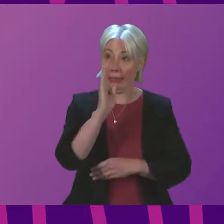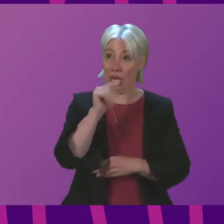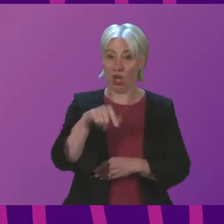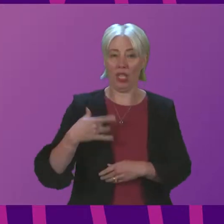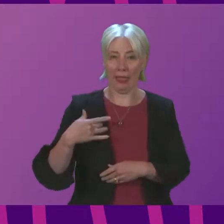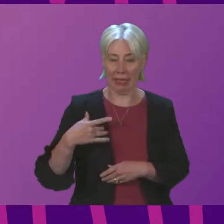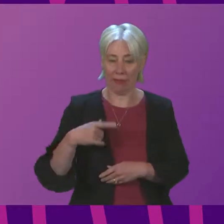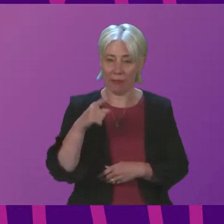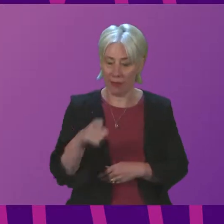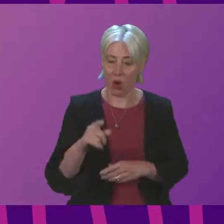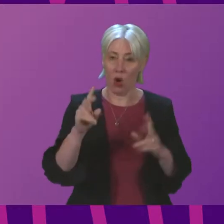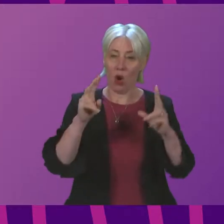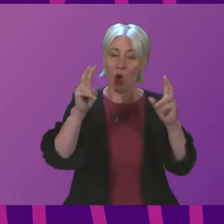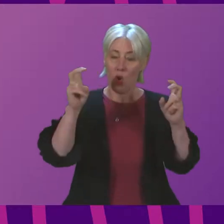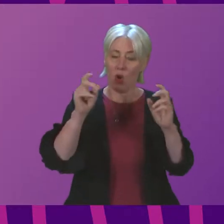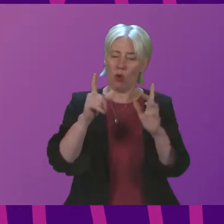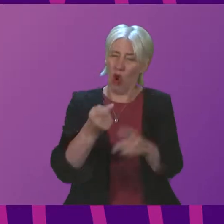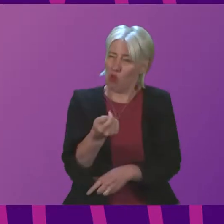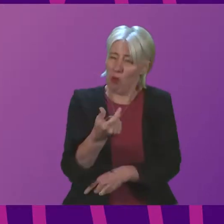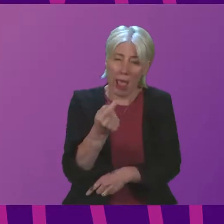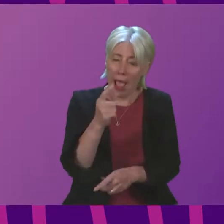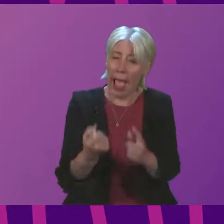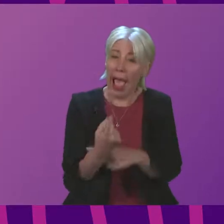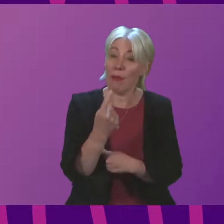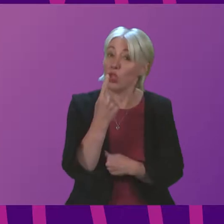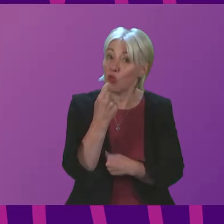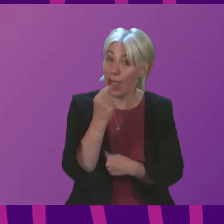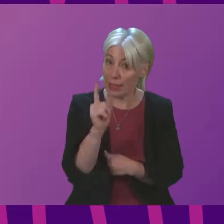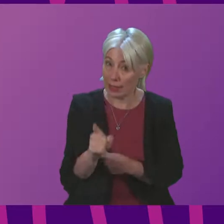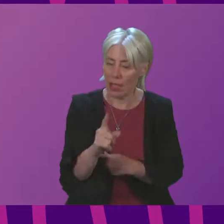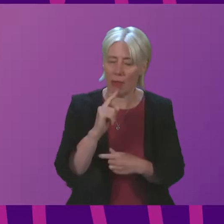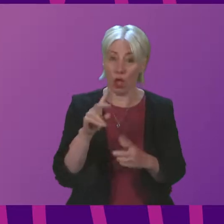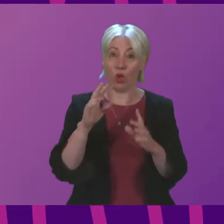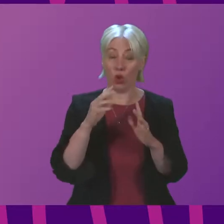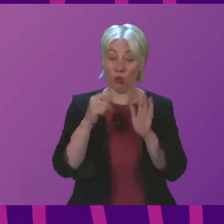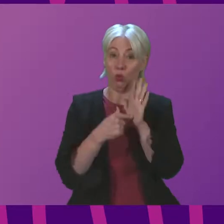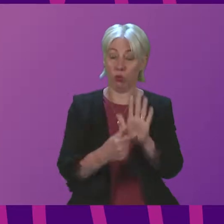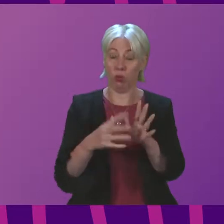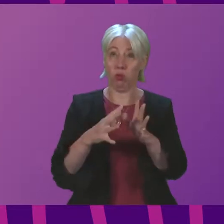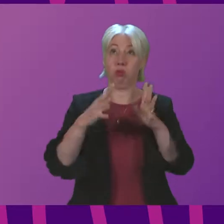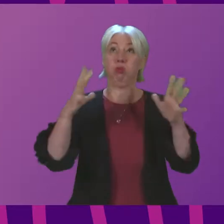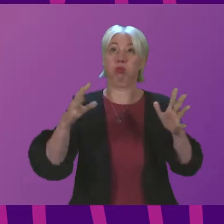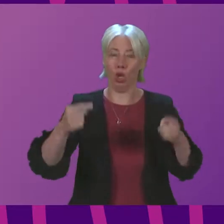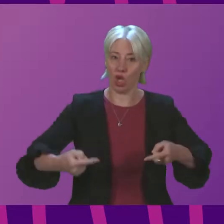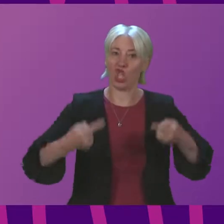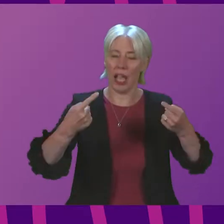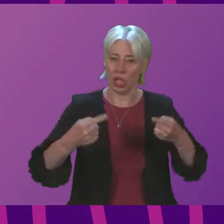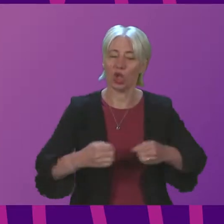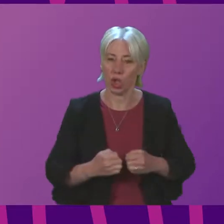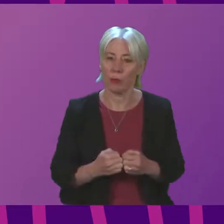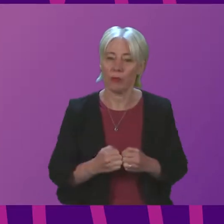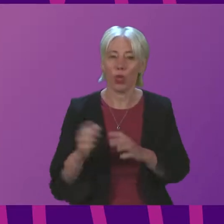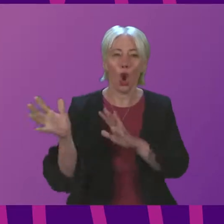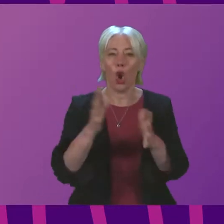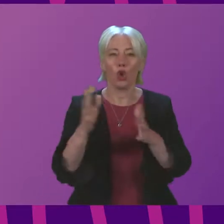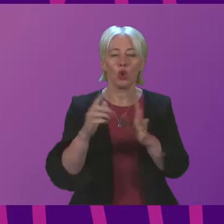of a weather incident at this level happens rarely and is an indication of the magnitude of the challenge that has been faced. Storm